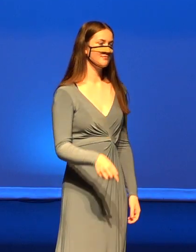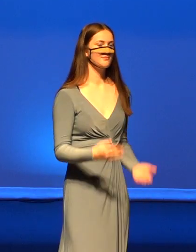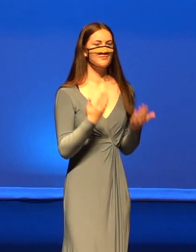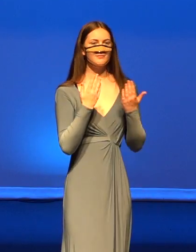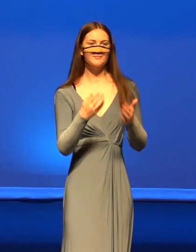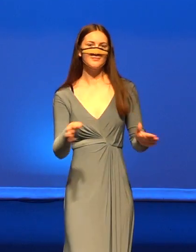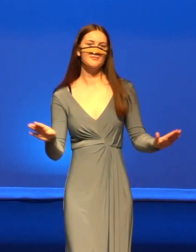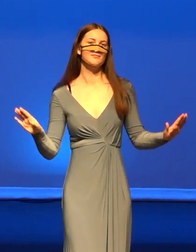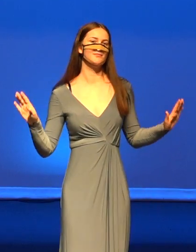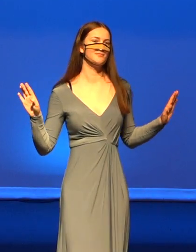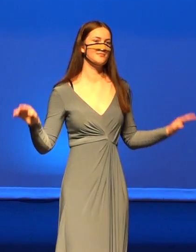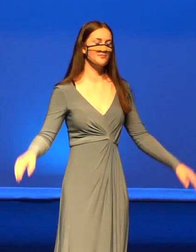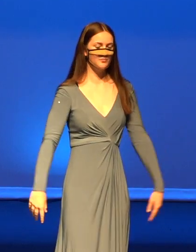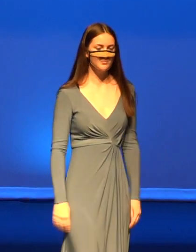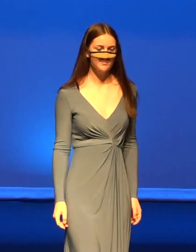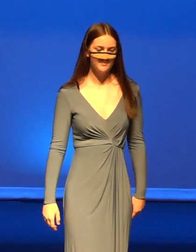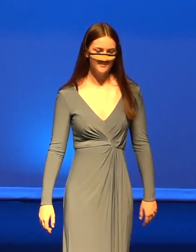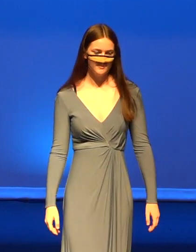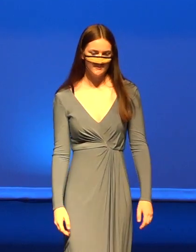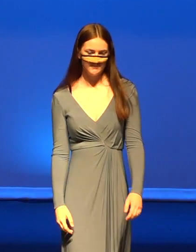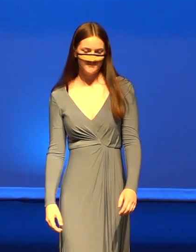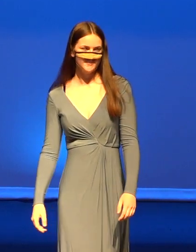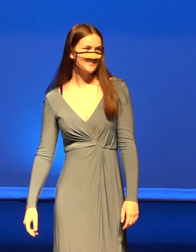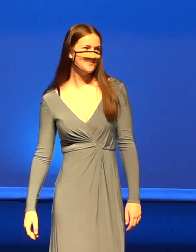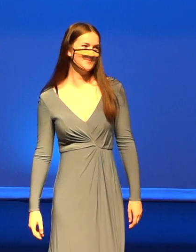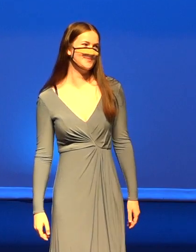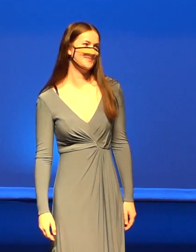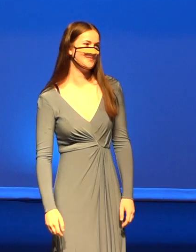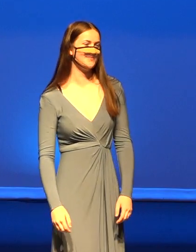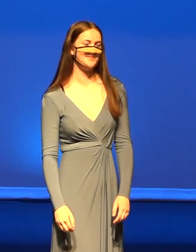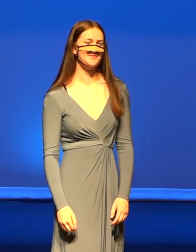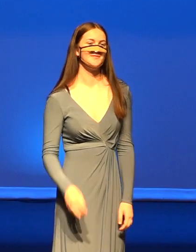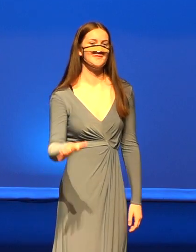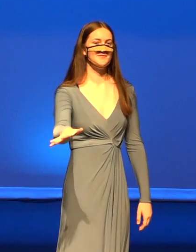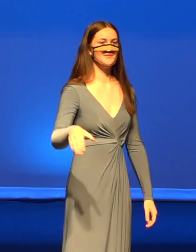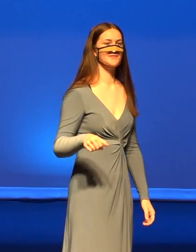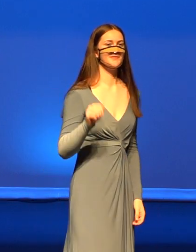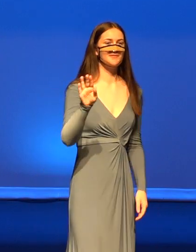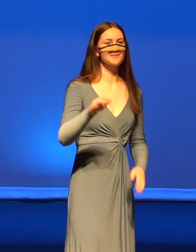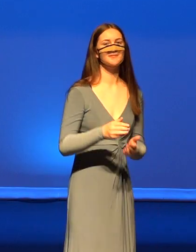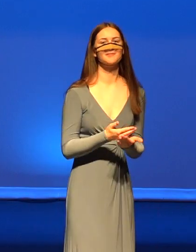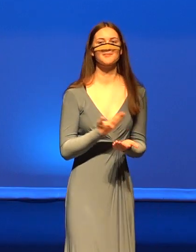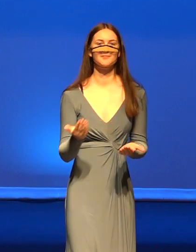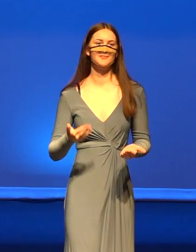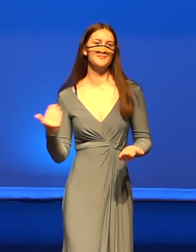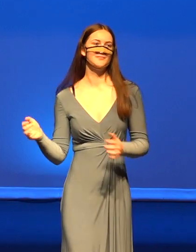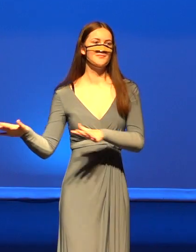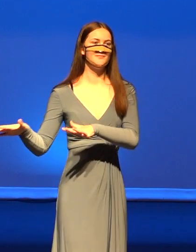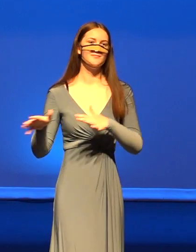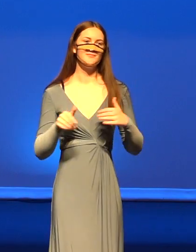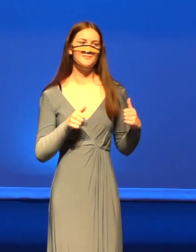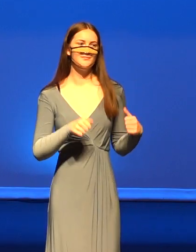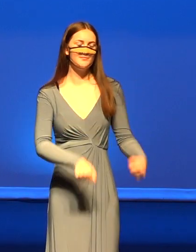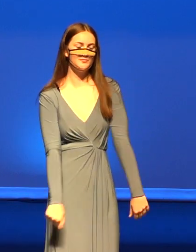a bow. Oh, oh. Grab your clothes and get gone.